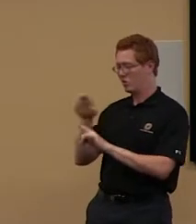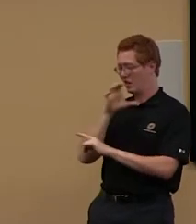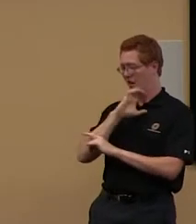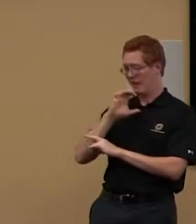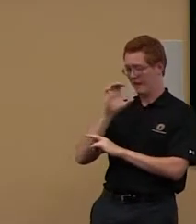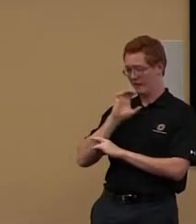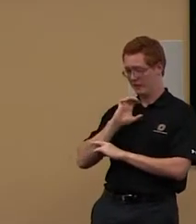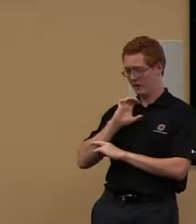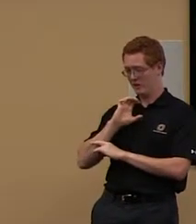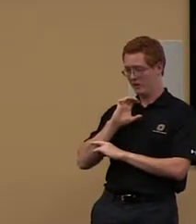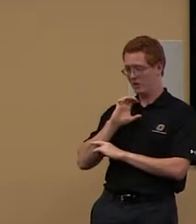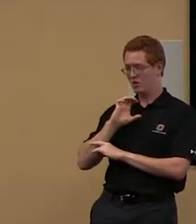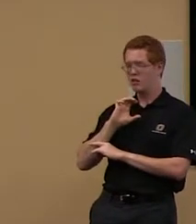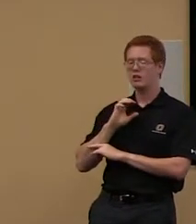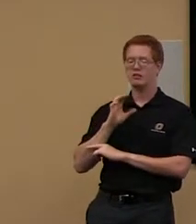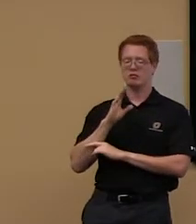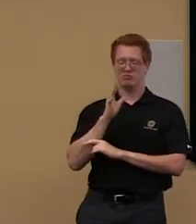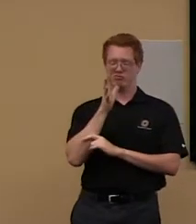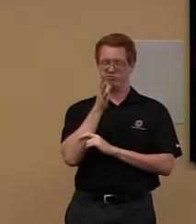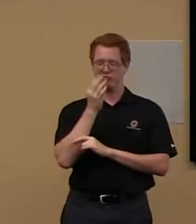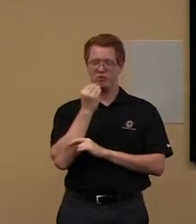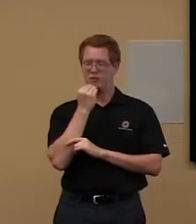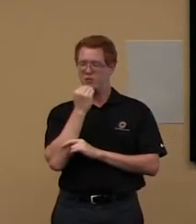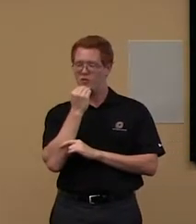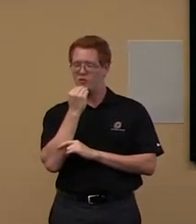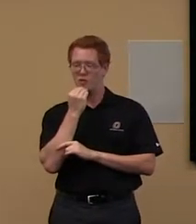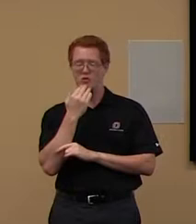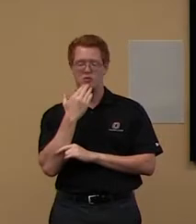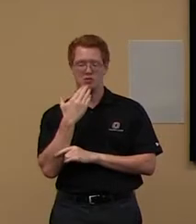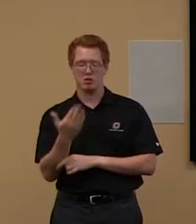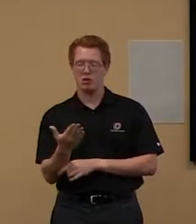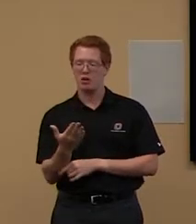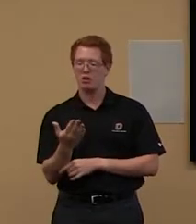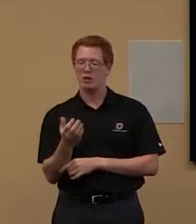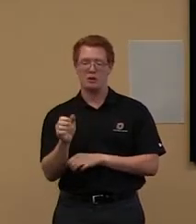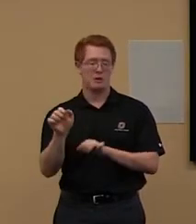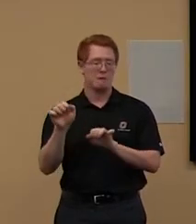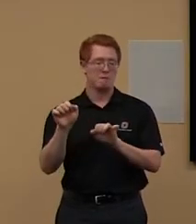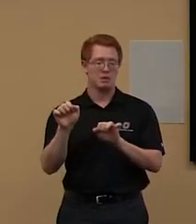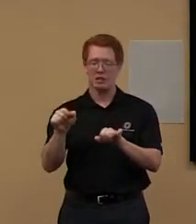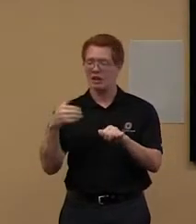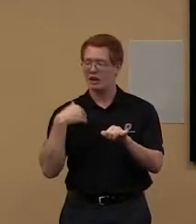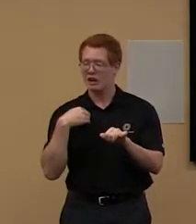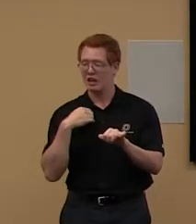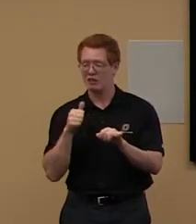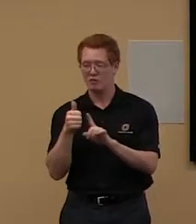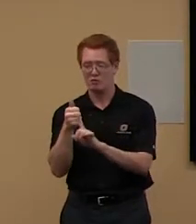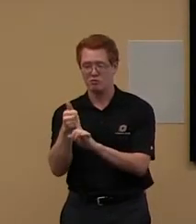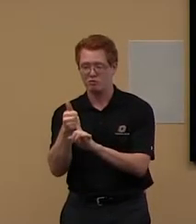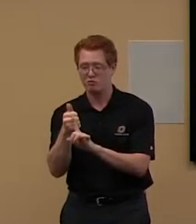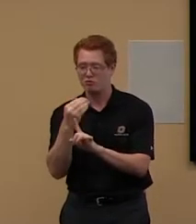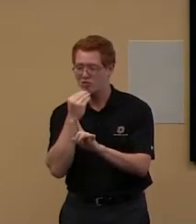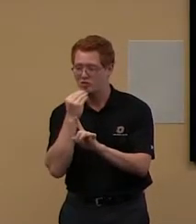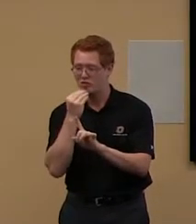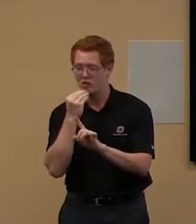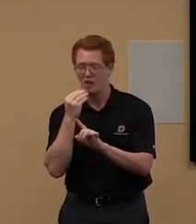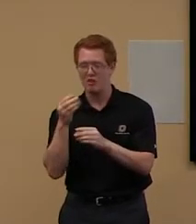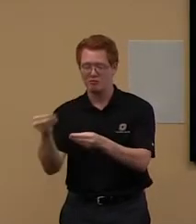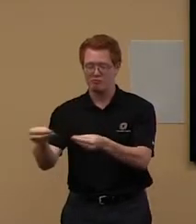food is just fine here. So feel free to bring your own food in. But we also have the cafe here